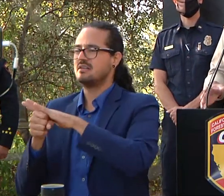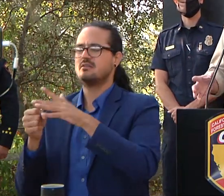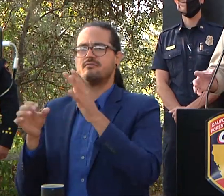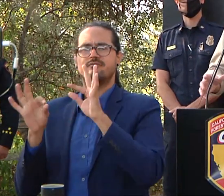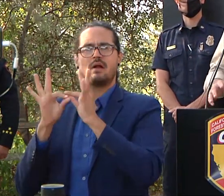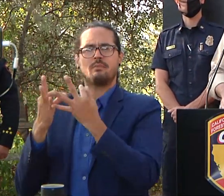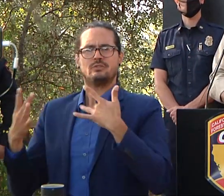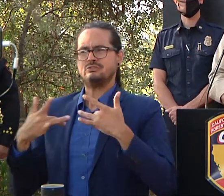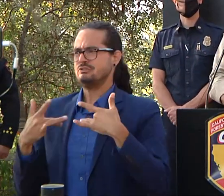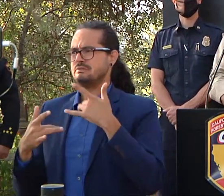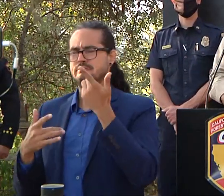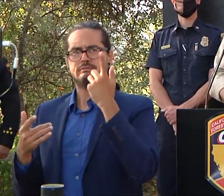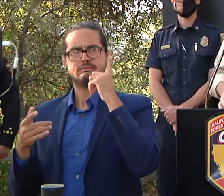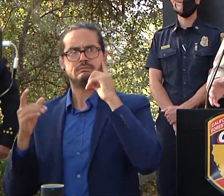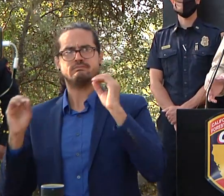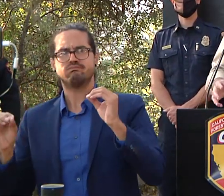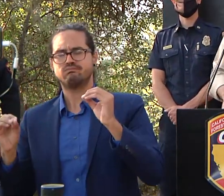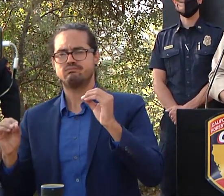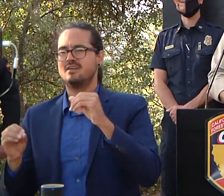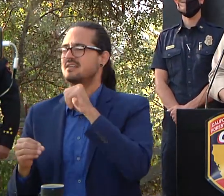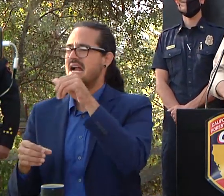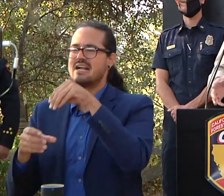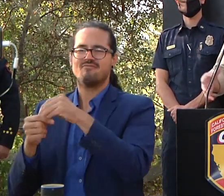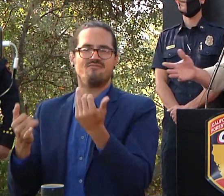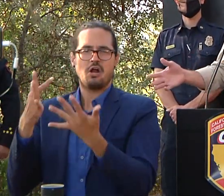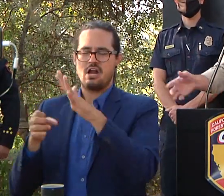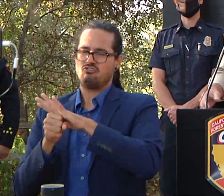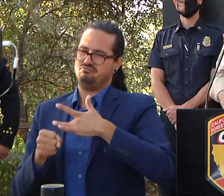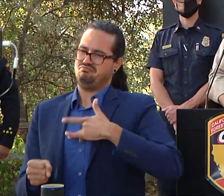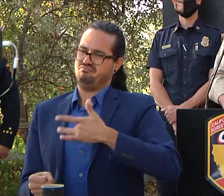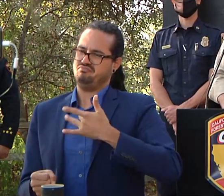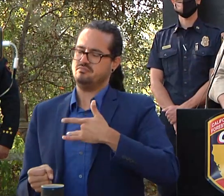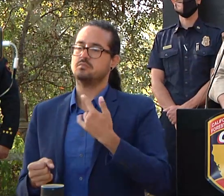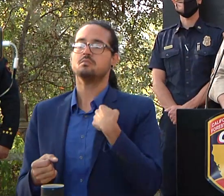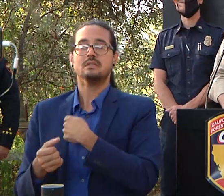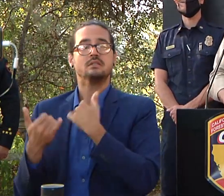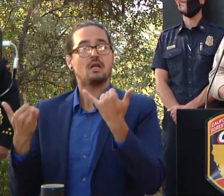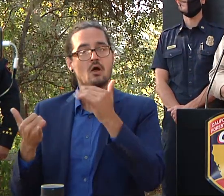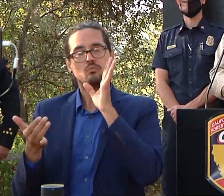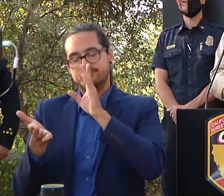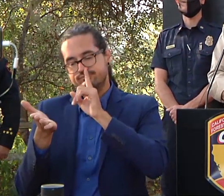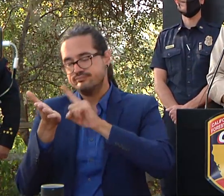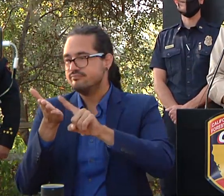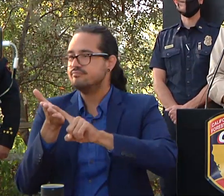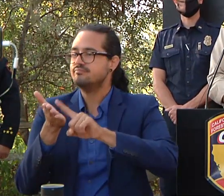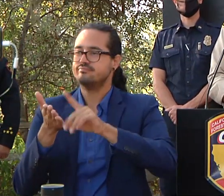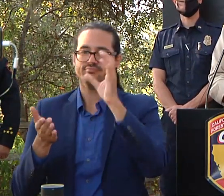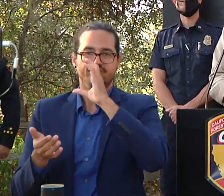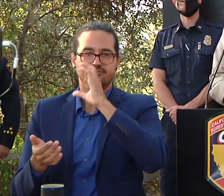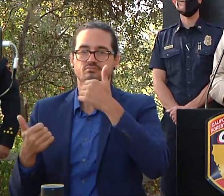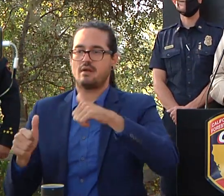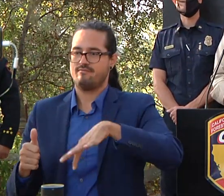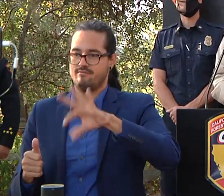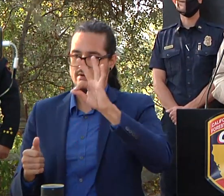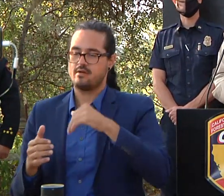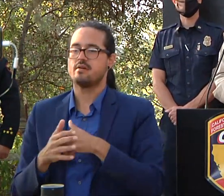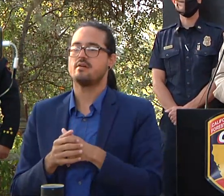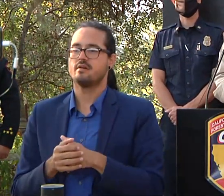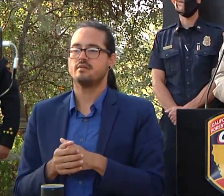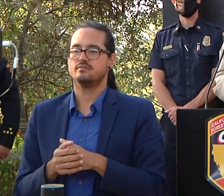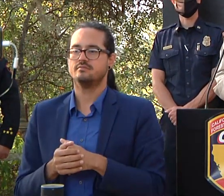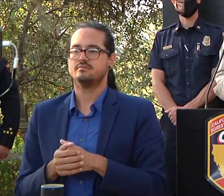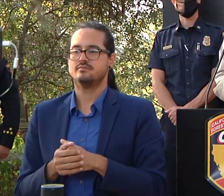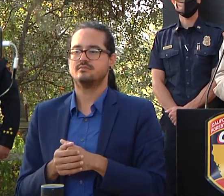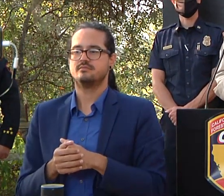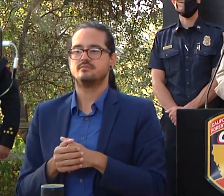asked us to look into where they are and so that's exactly what we're doing and that's exactly what we did on the prior cases and so again i'd encourage people to continue to do